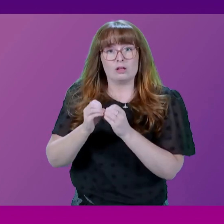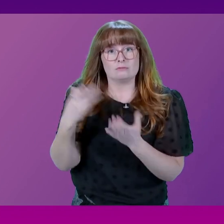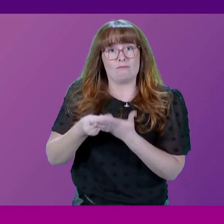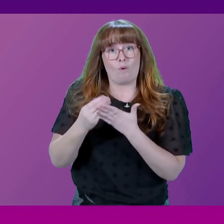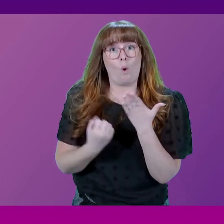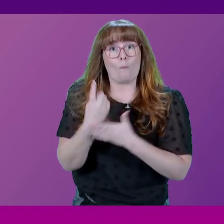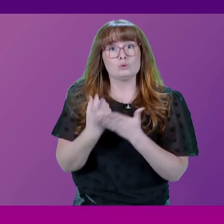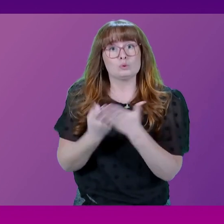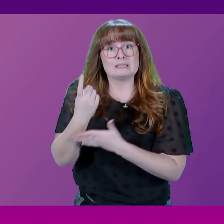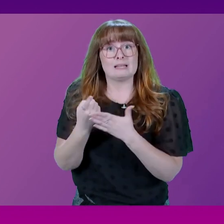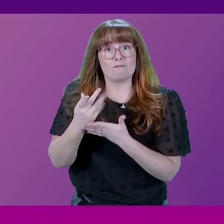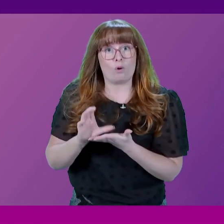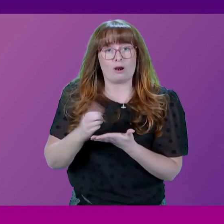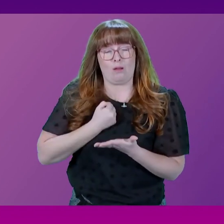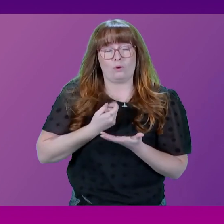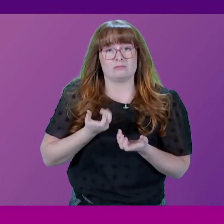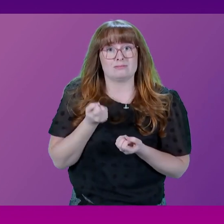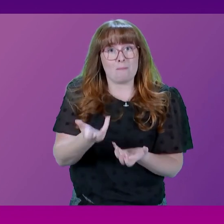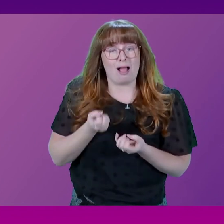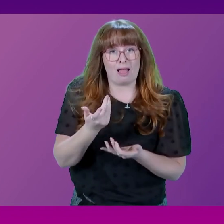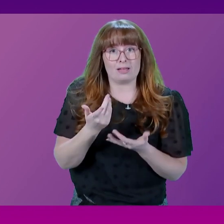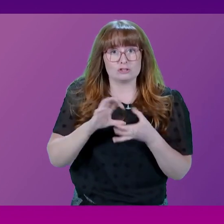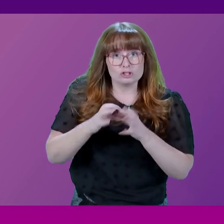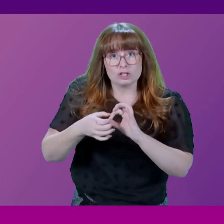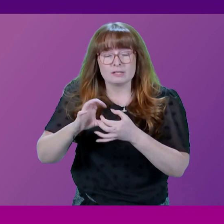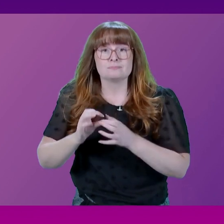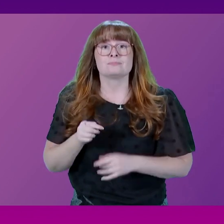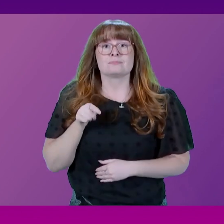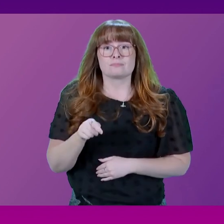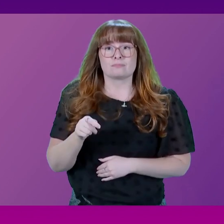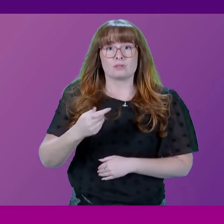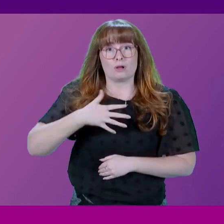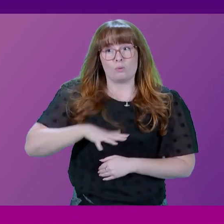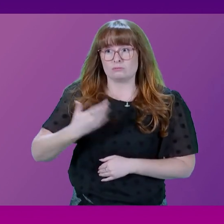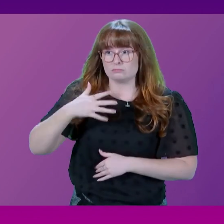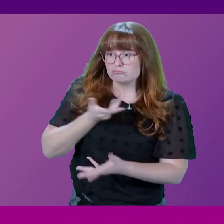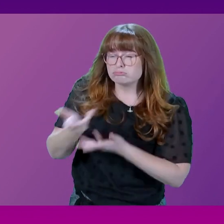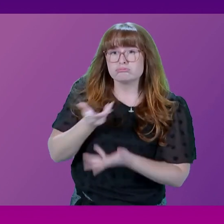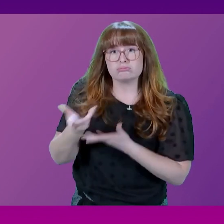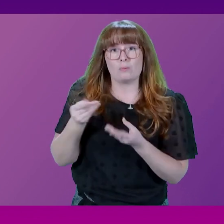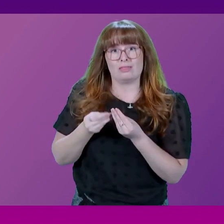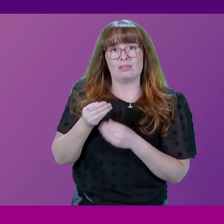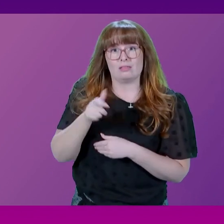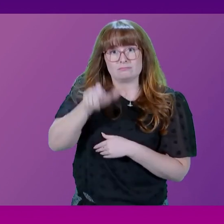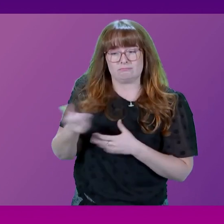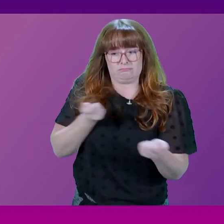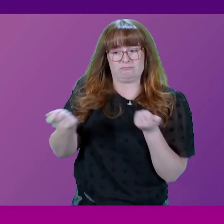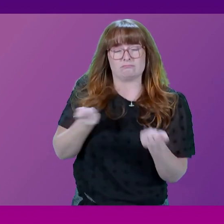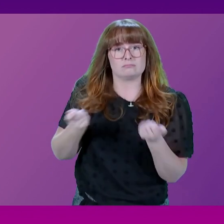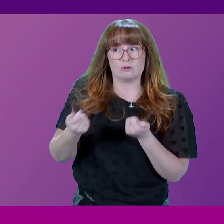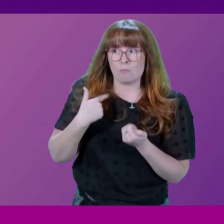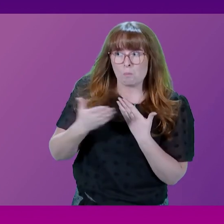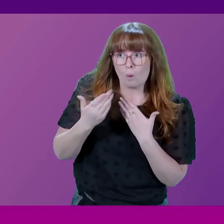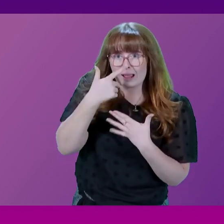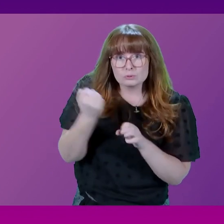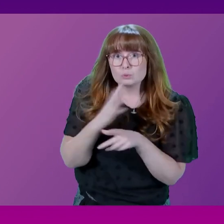to the supply chain. But I'm more than happy to, and the Cabinet Secretary will be more than happy to speak to the member in relation to what more we